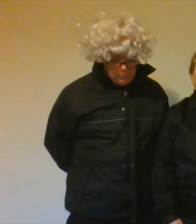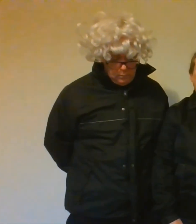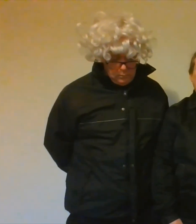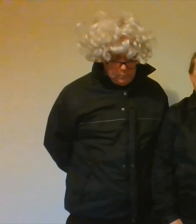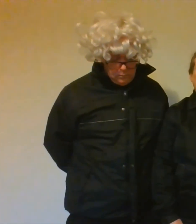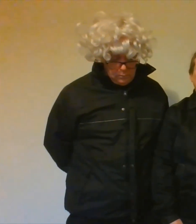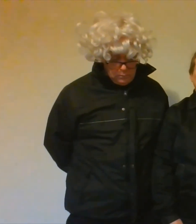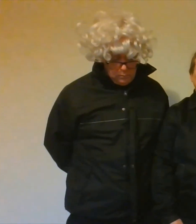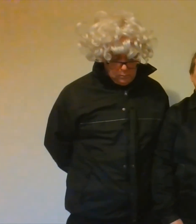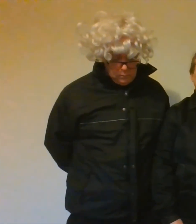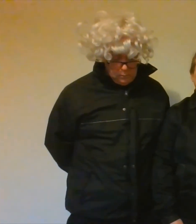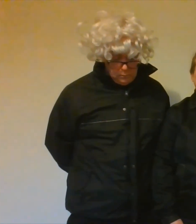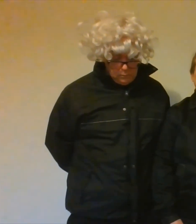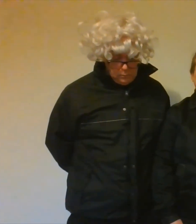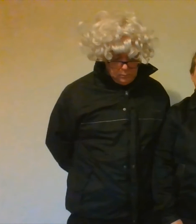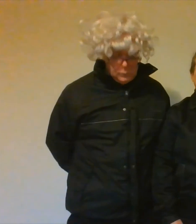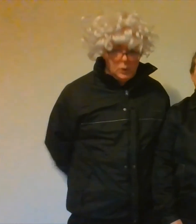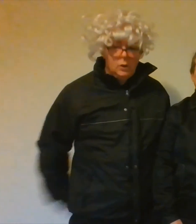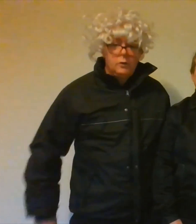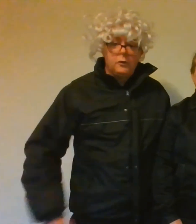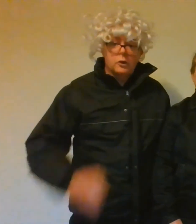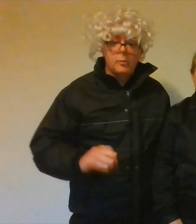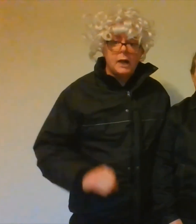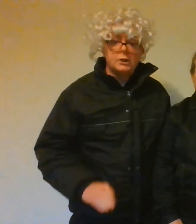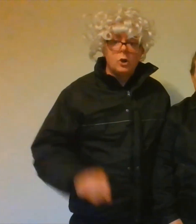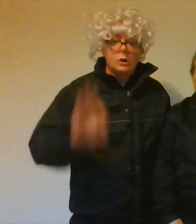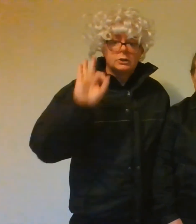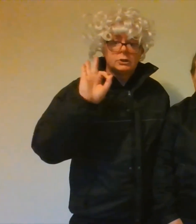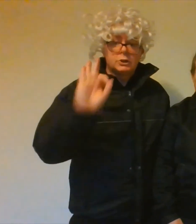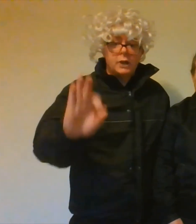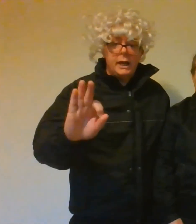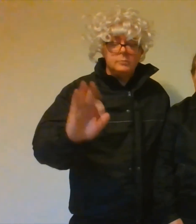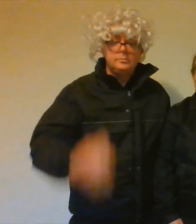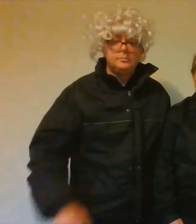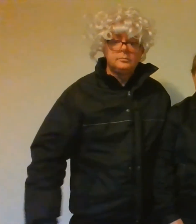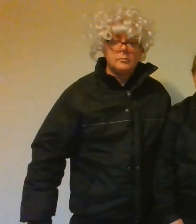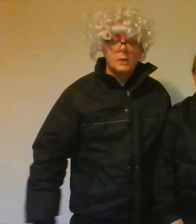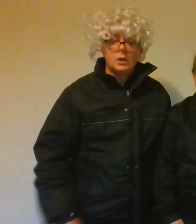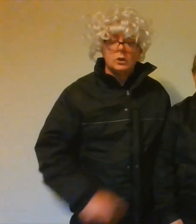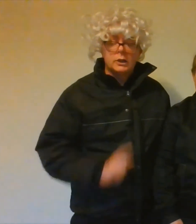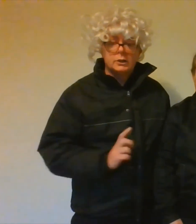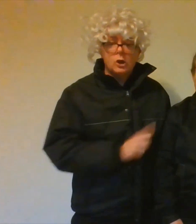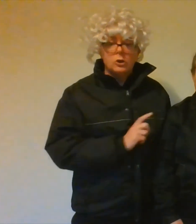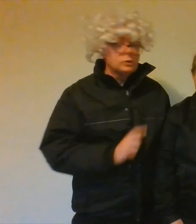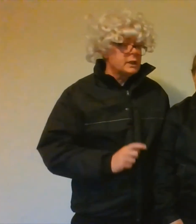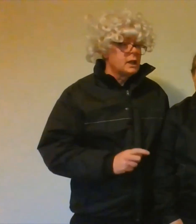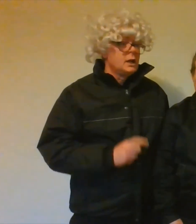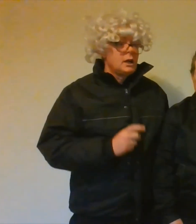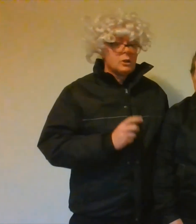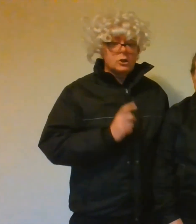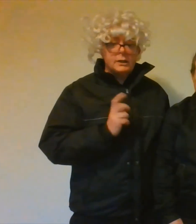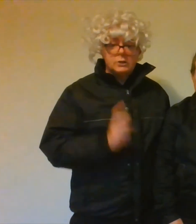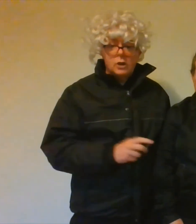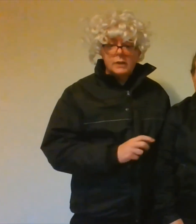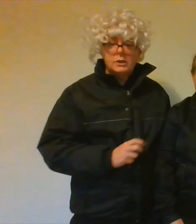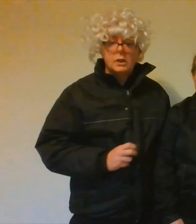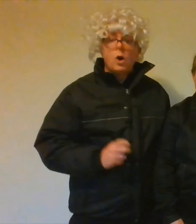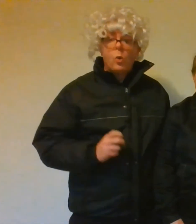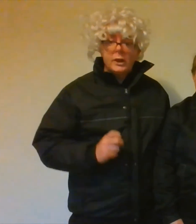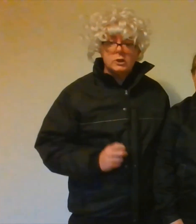outdoors. Ormaggio tre. Retorno di restaurants with